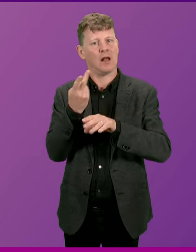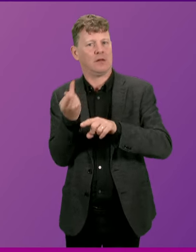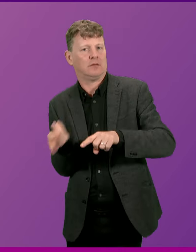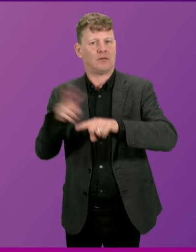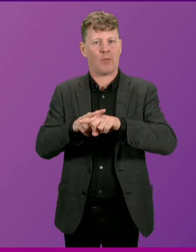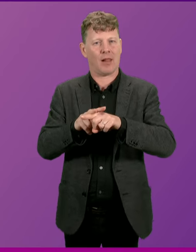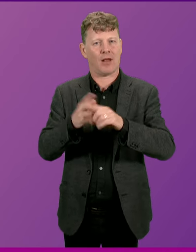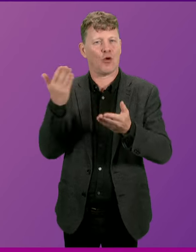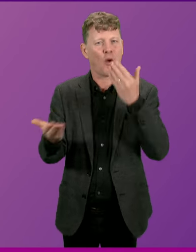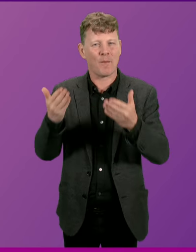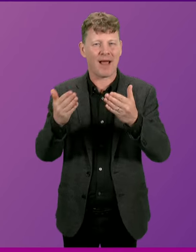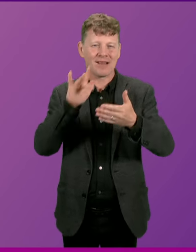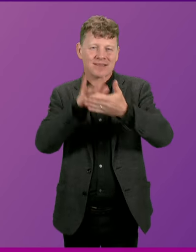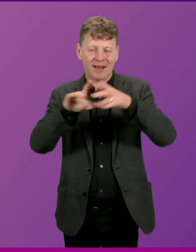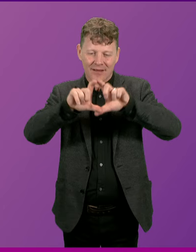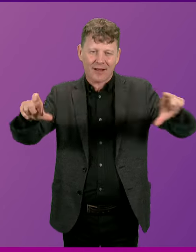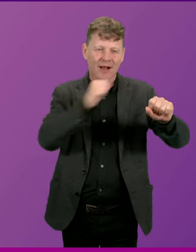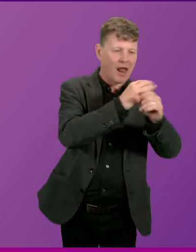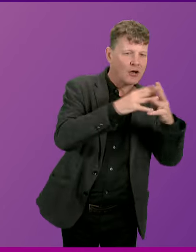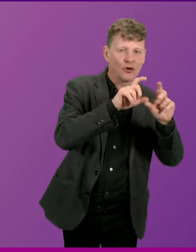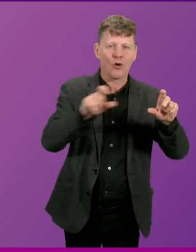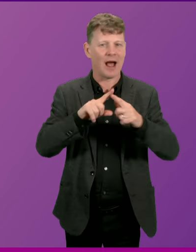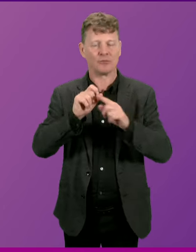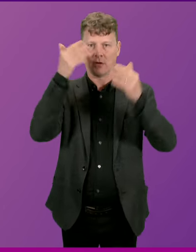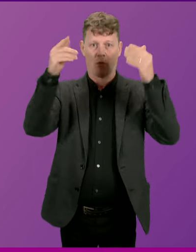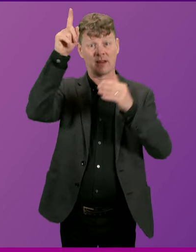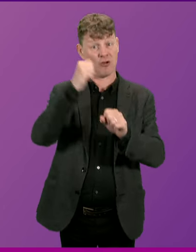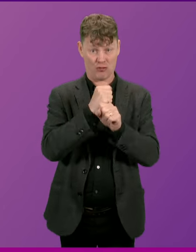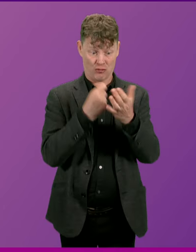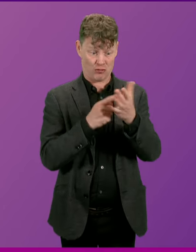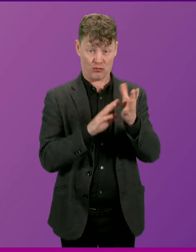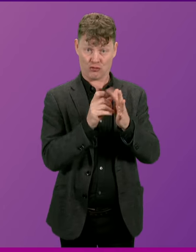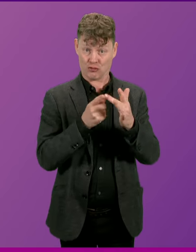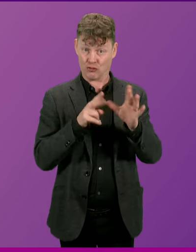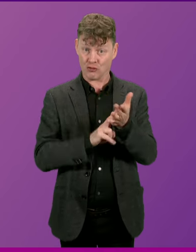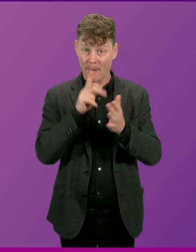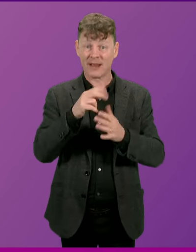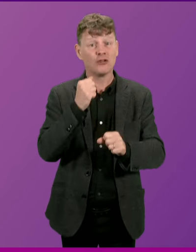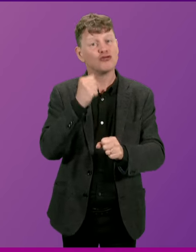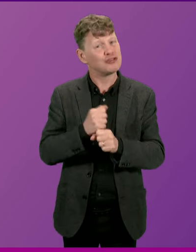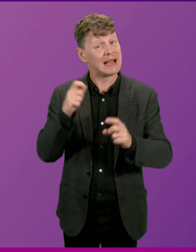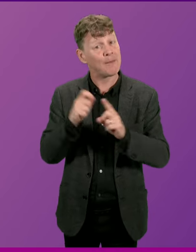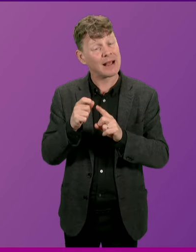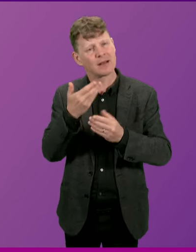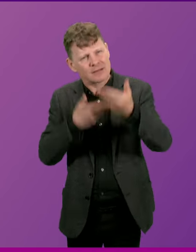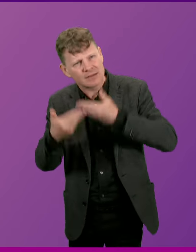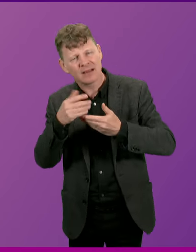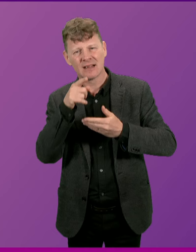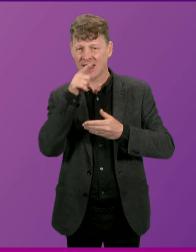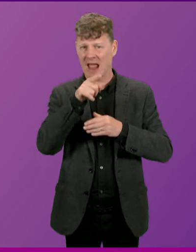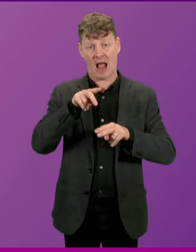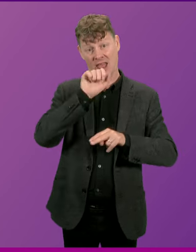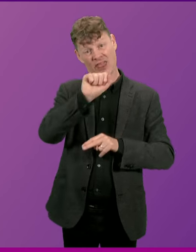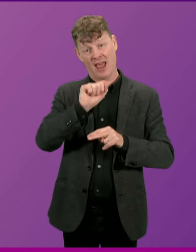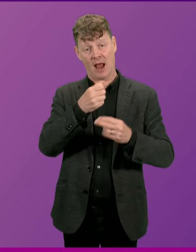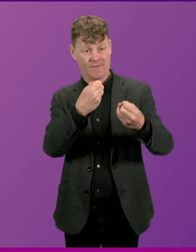many central belt health boards. In NHS Grampian, GPs are damning in their assessment of primary care